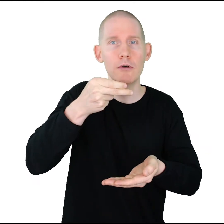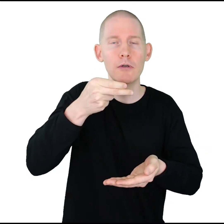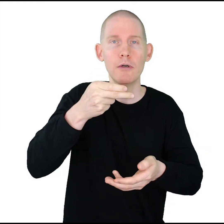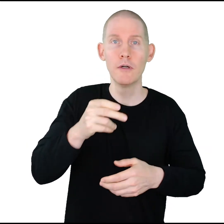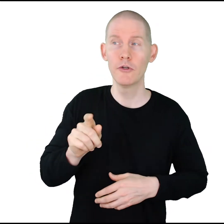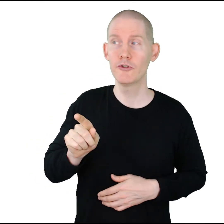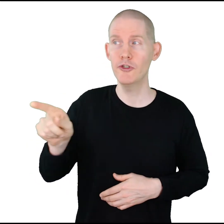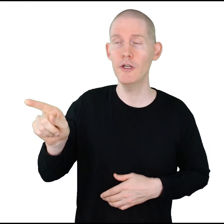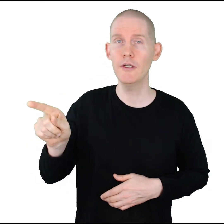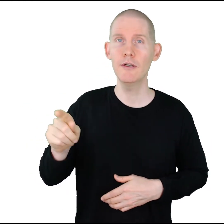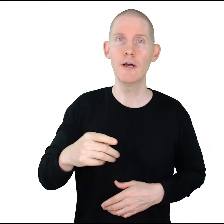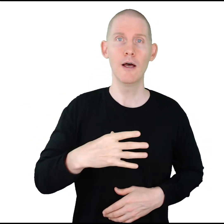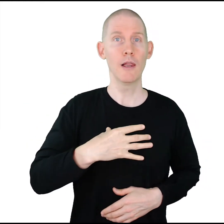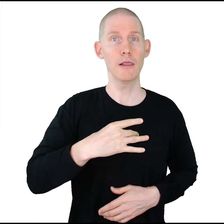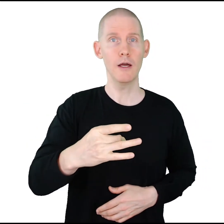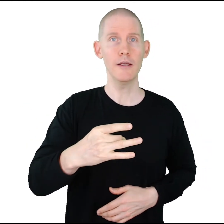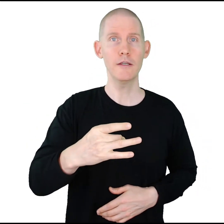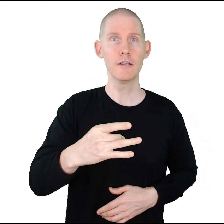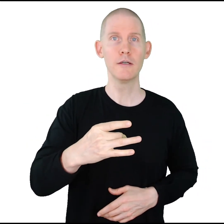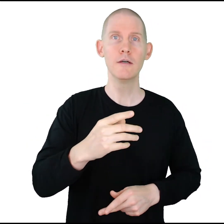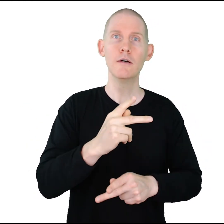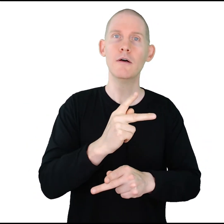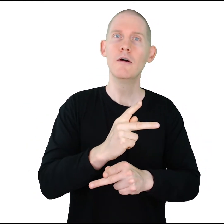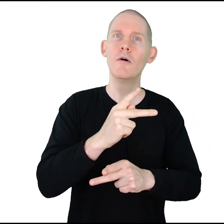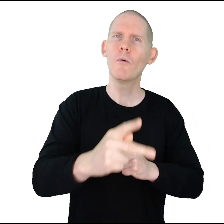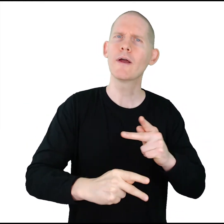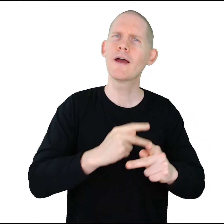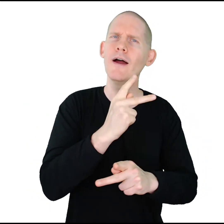Soup. She. Like. What kind?